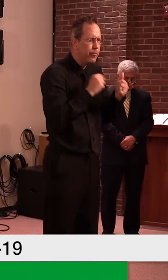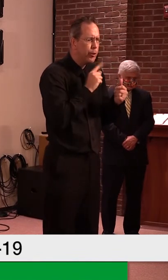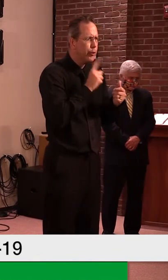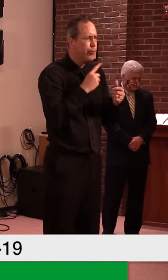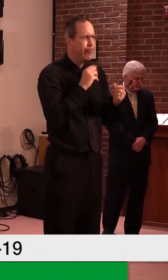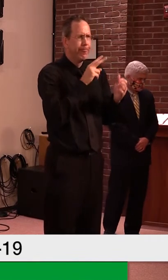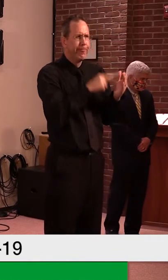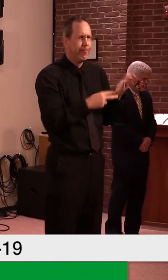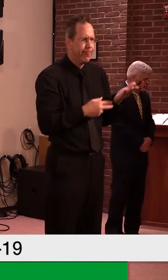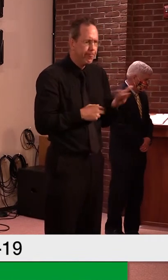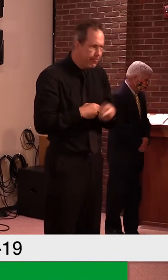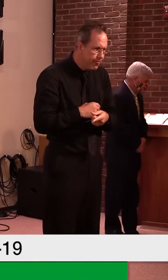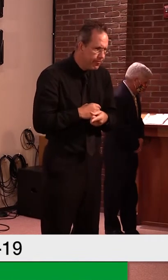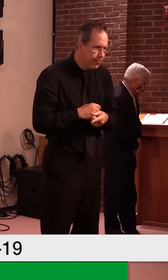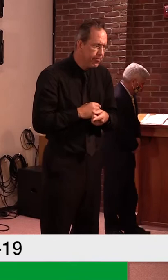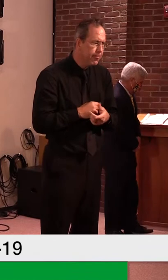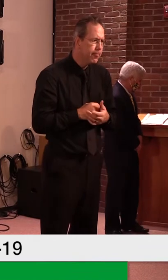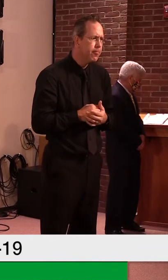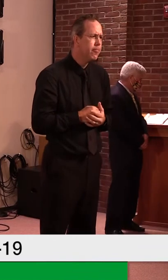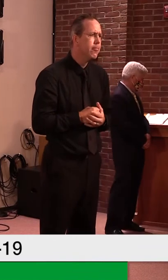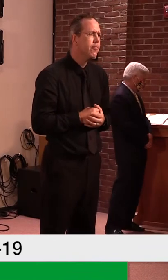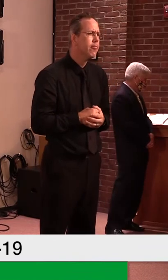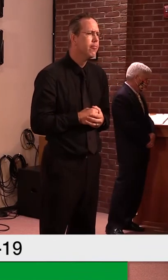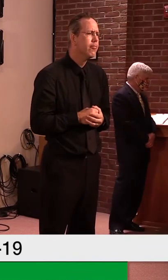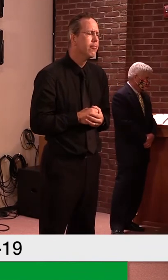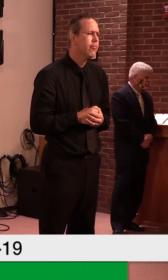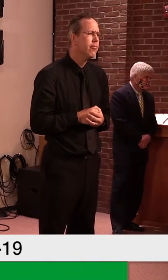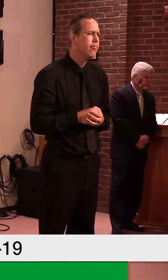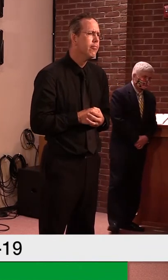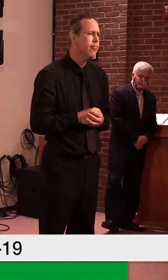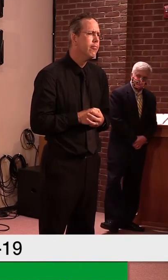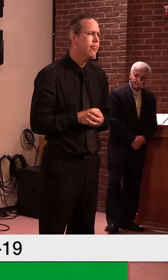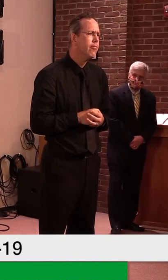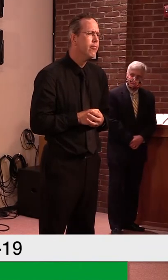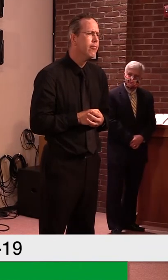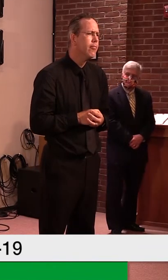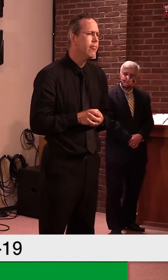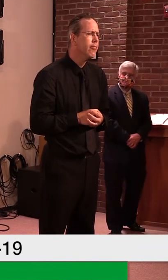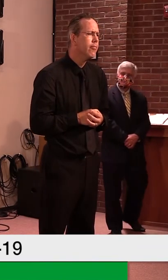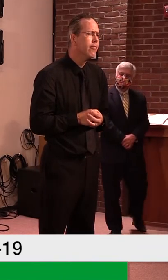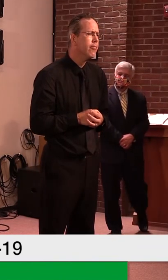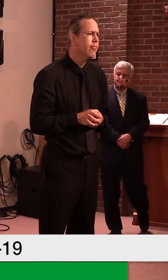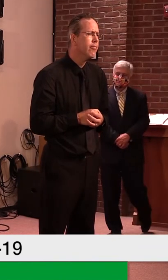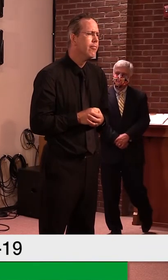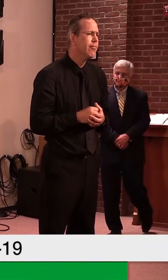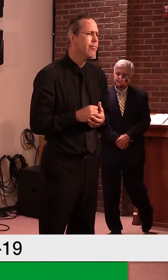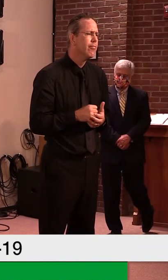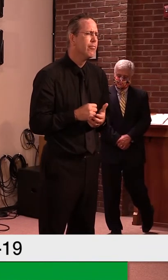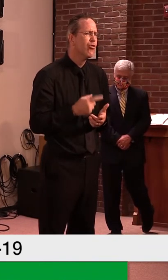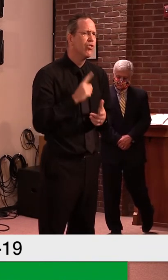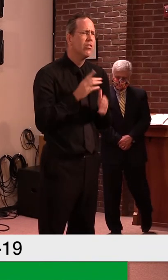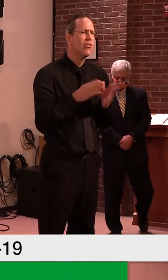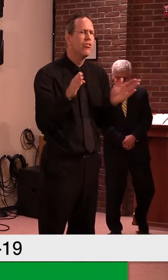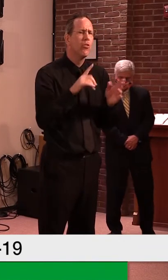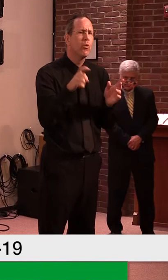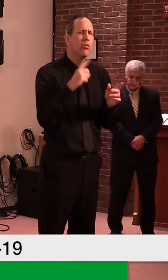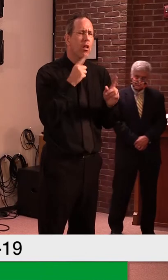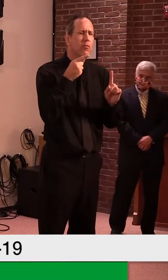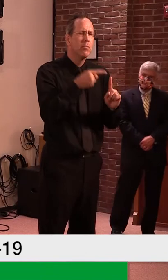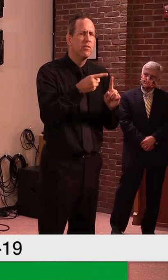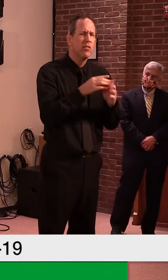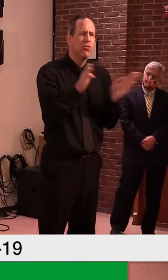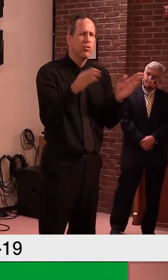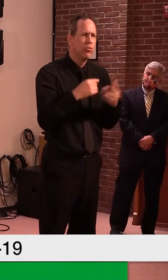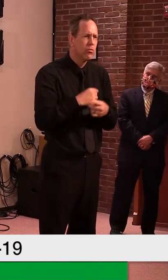That was the, uh, it was a very dry collector and that was basically the answer. 54% preferred, um, raising